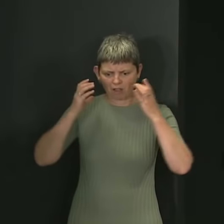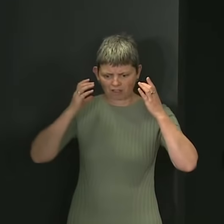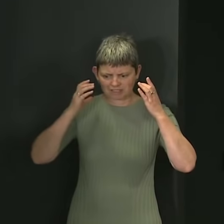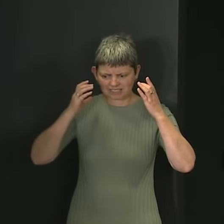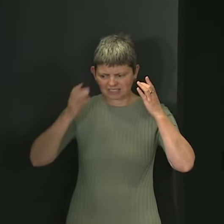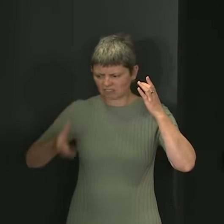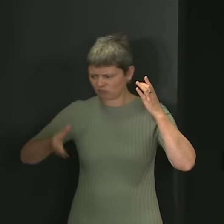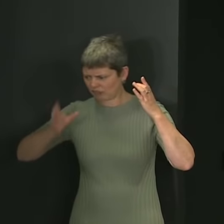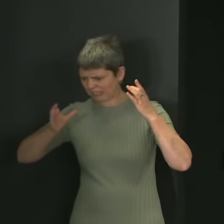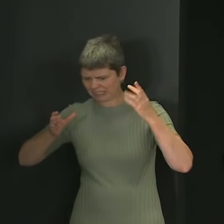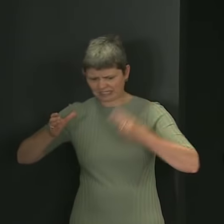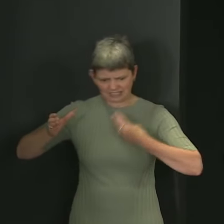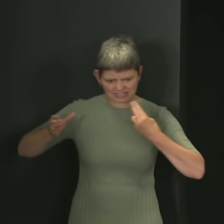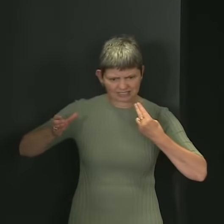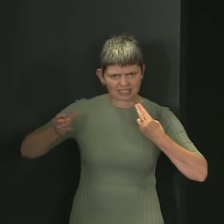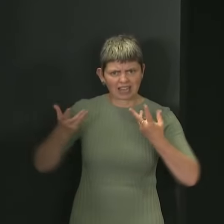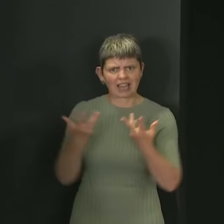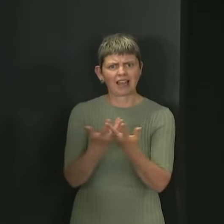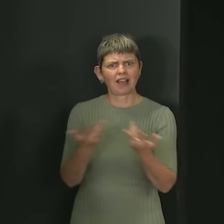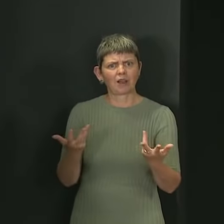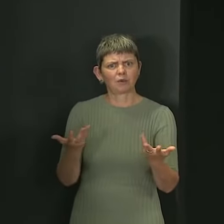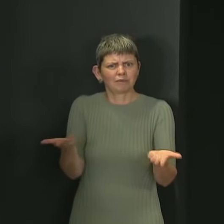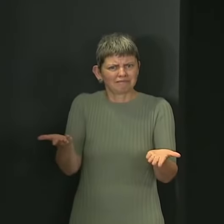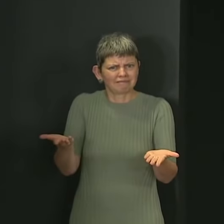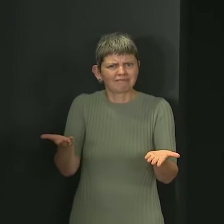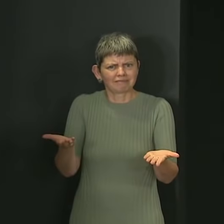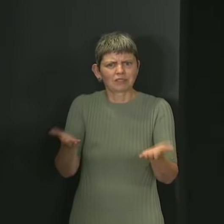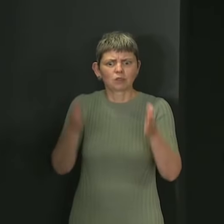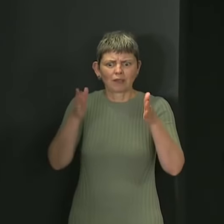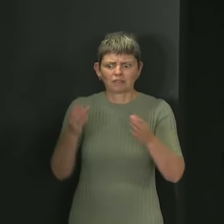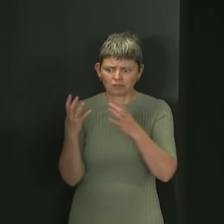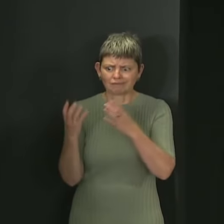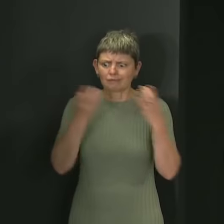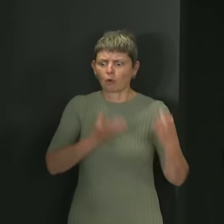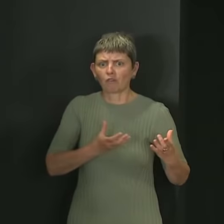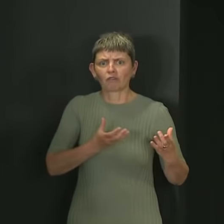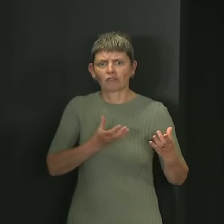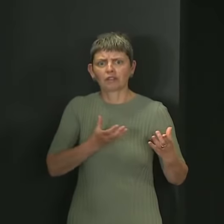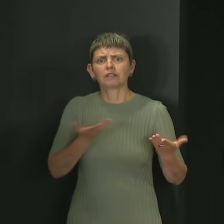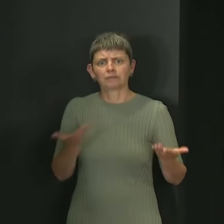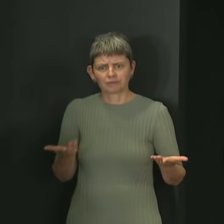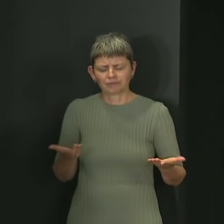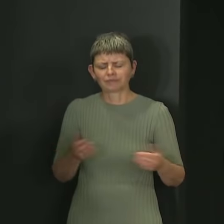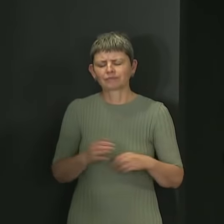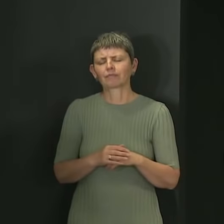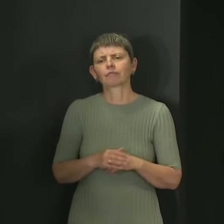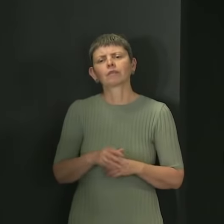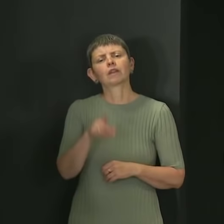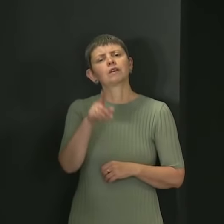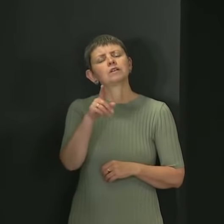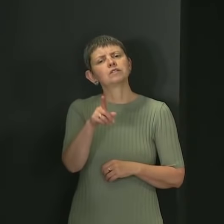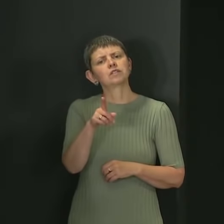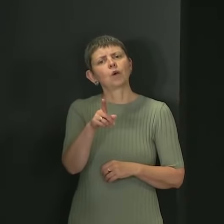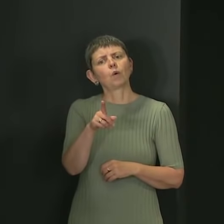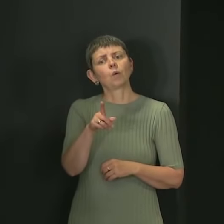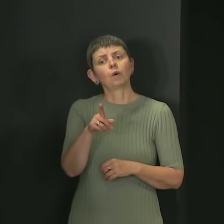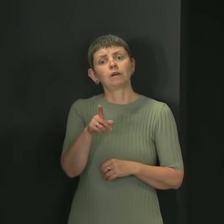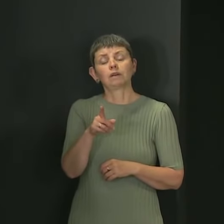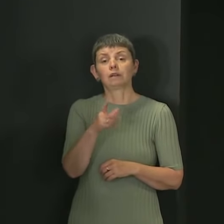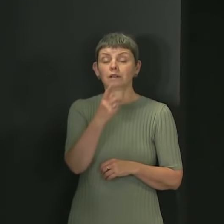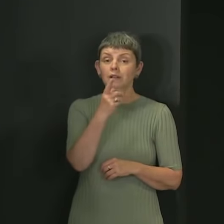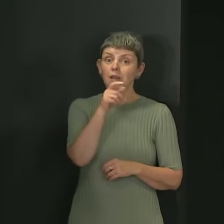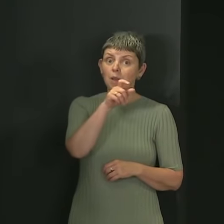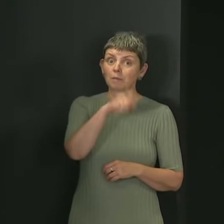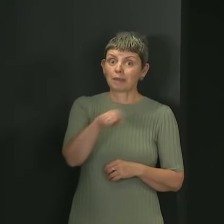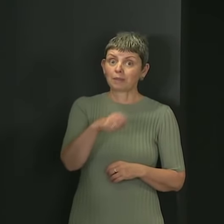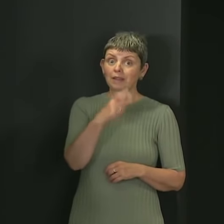difficulty, particularly if you need to take it on and off on a frequent basis. So there's nothing to say that people can't choose